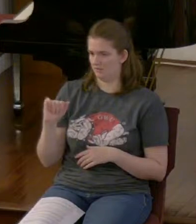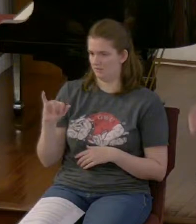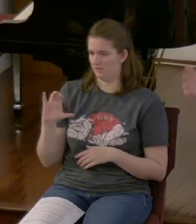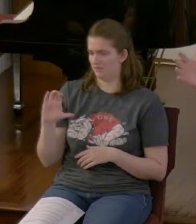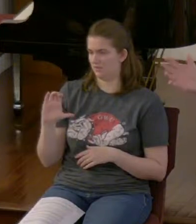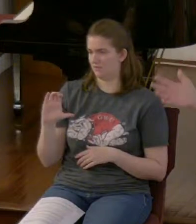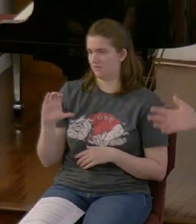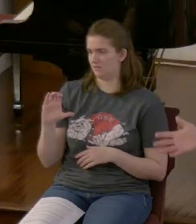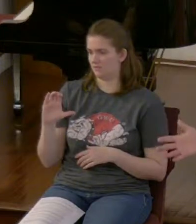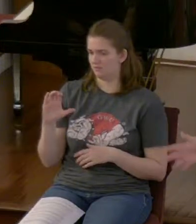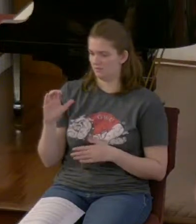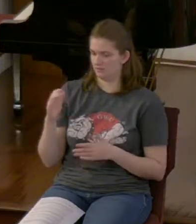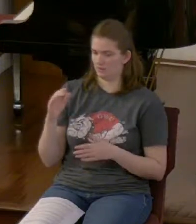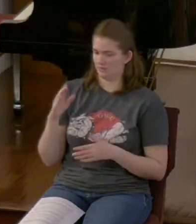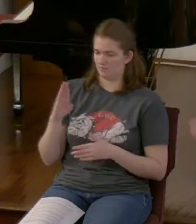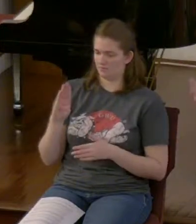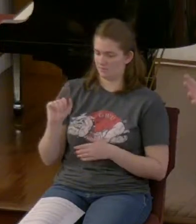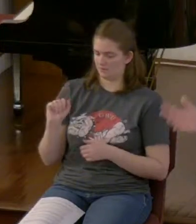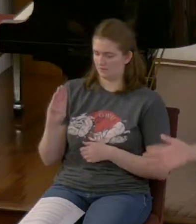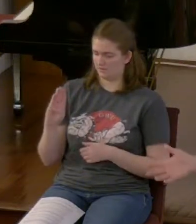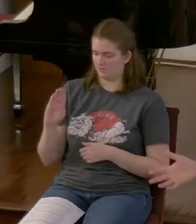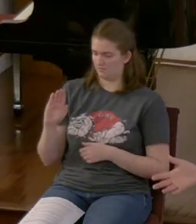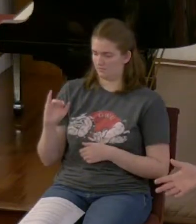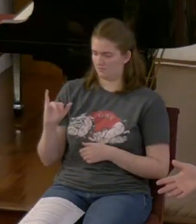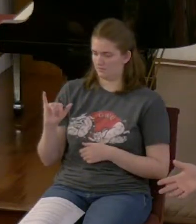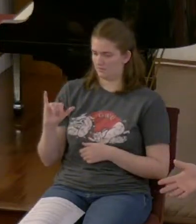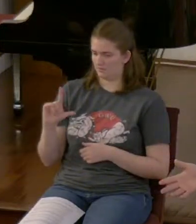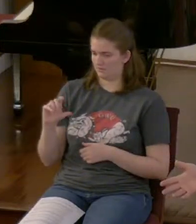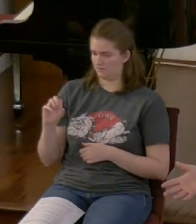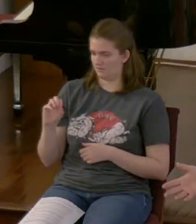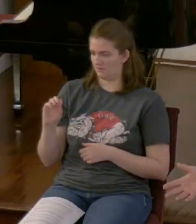what was the language of Babylon Aramaic